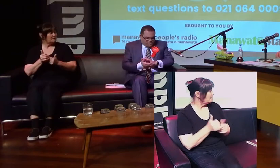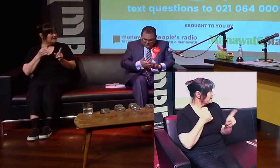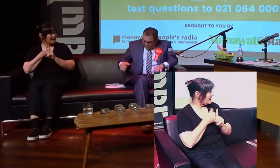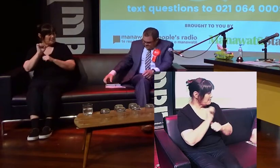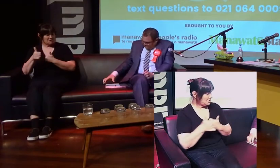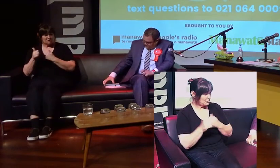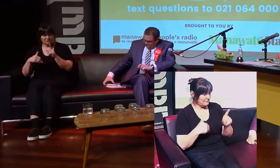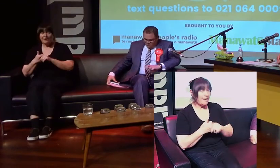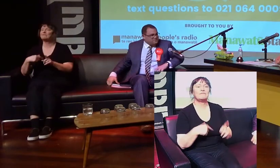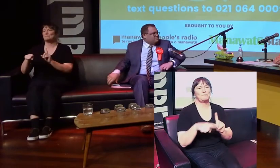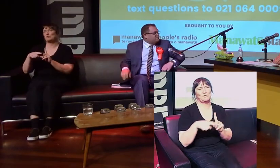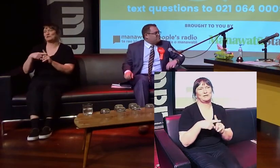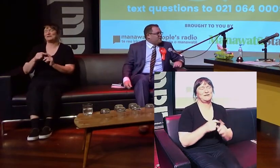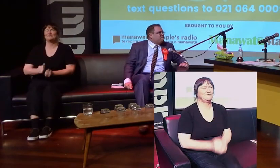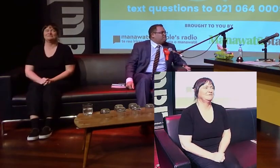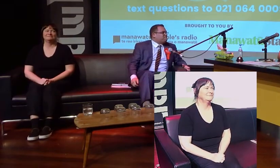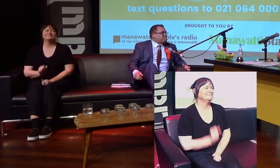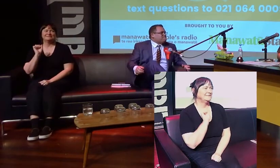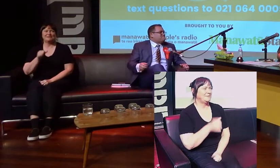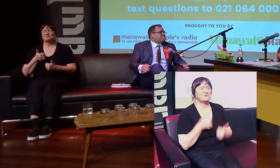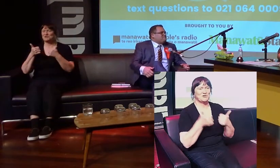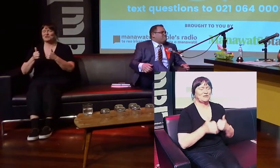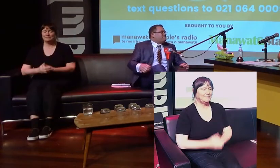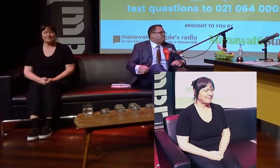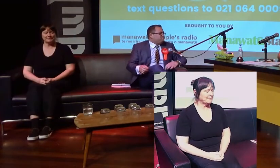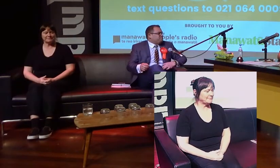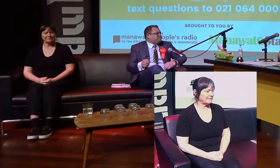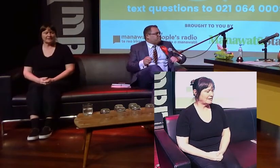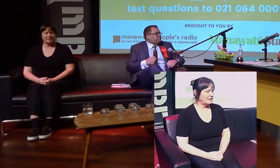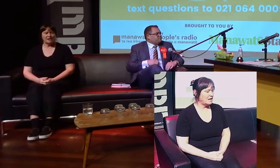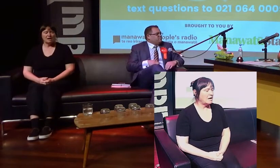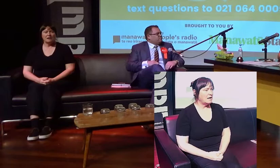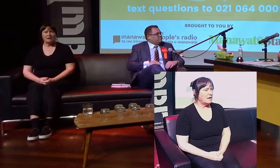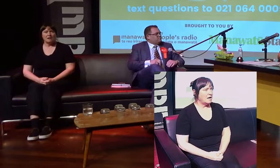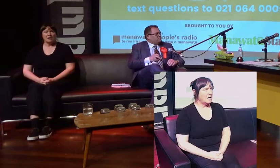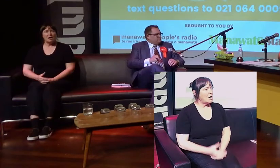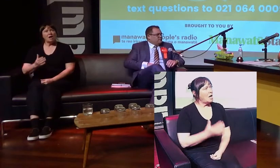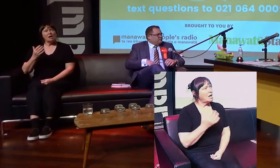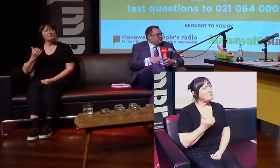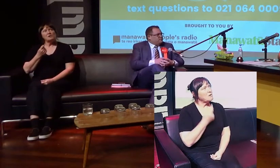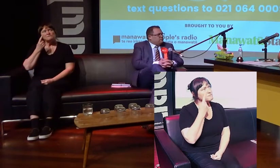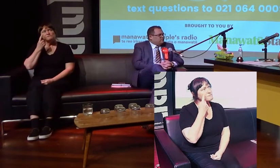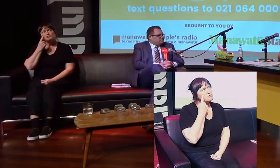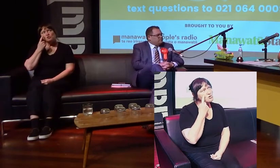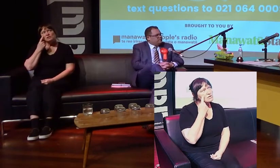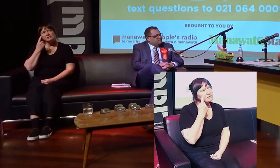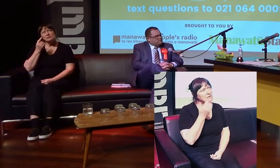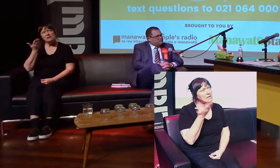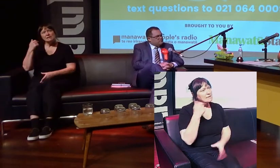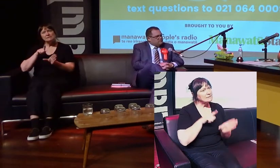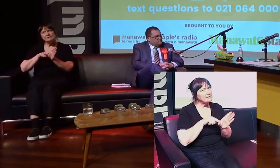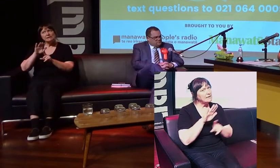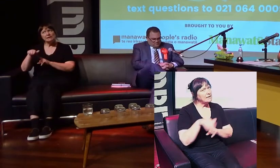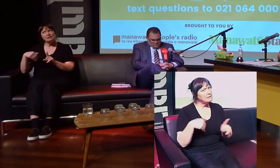Tangy? Very positive. Very positive? Yep. Yeah, cool. We have noticed in the last year or